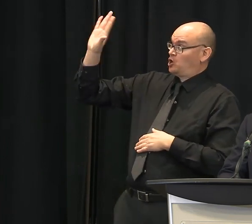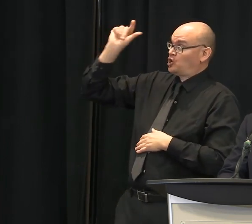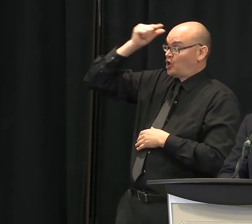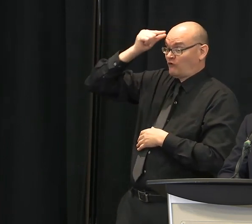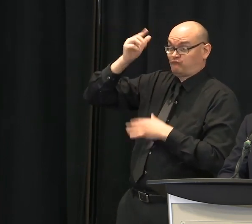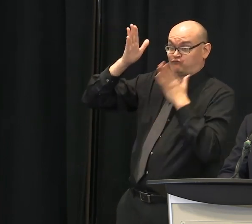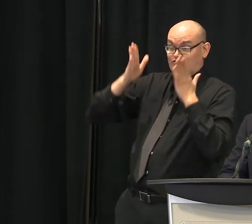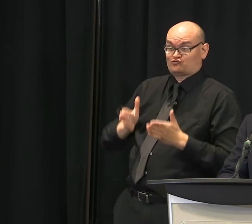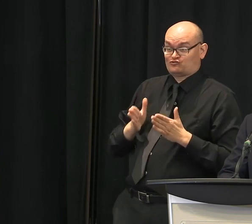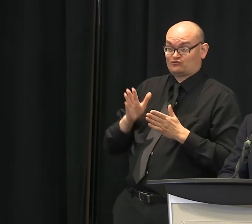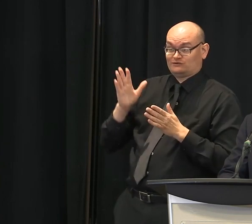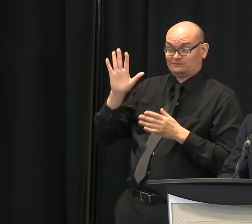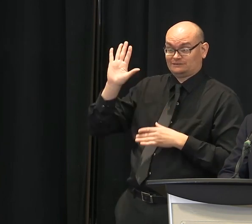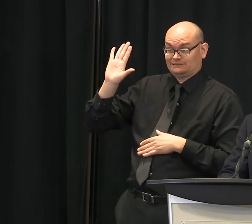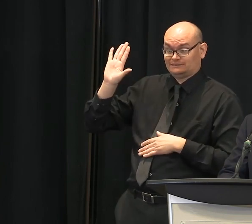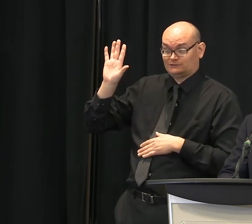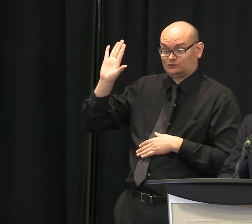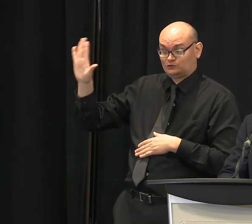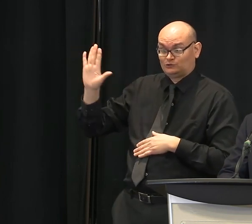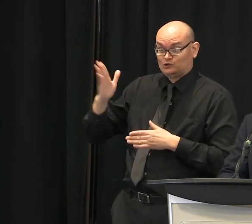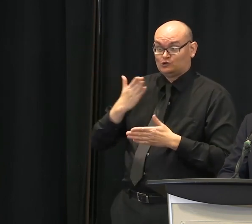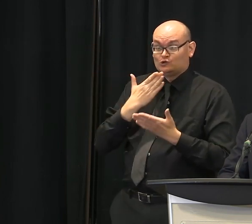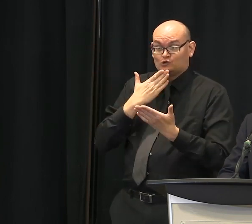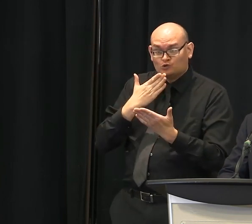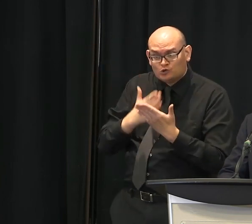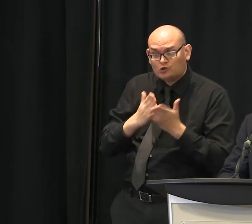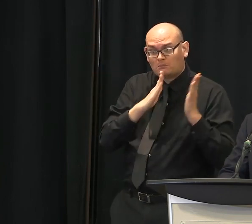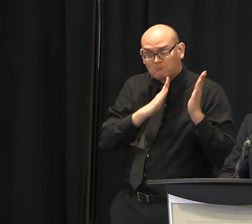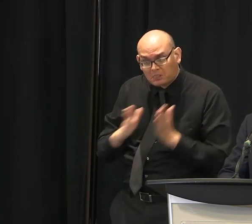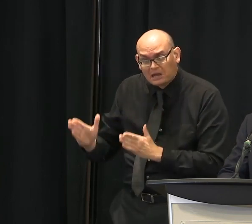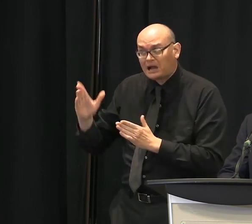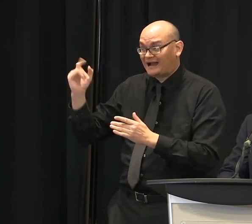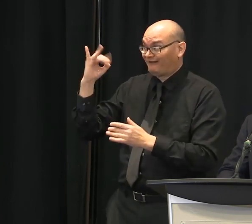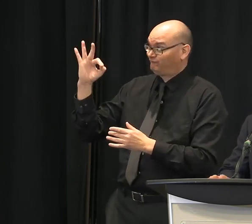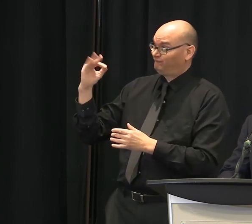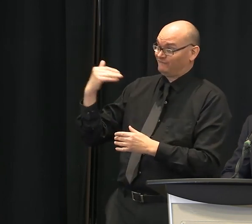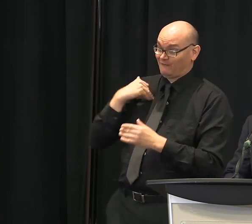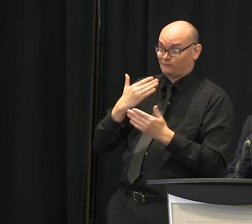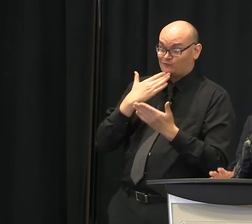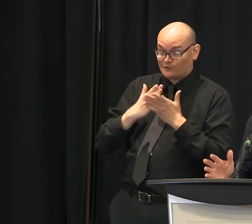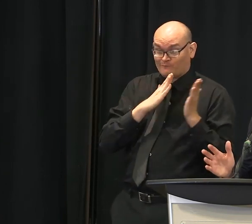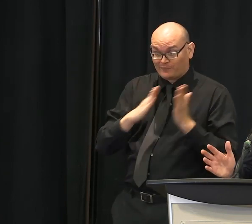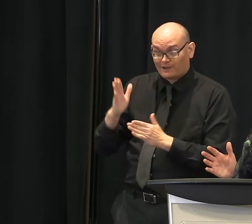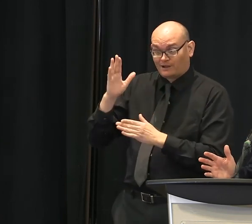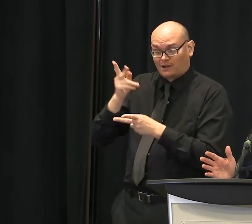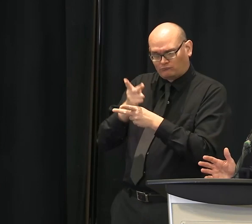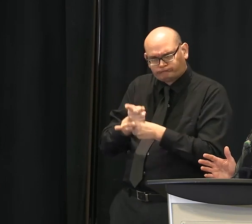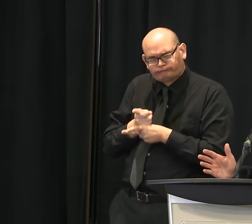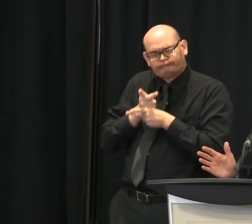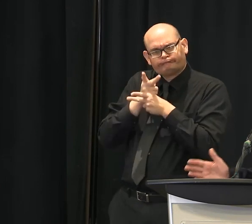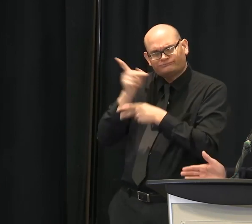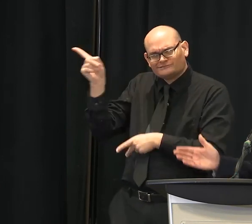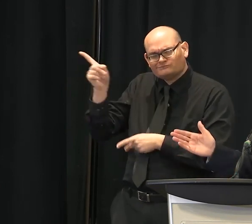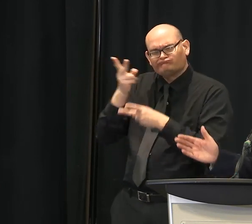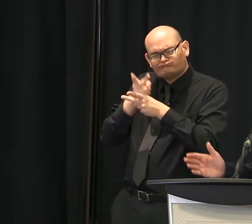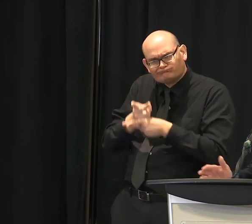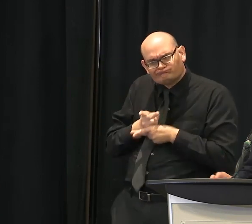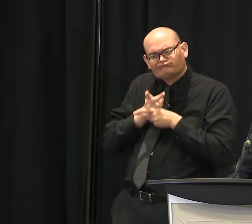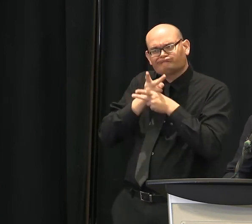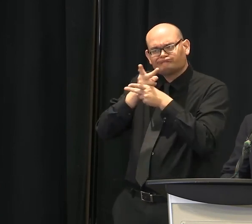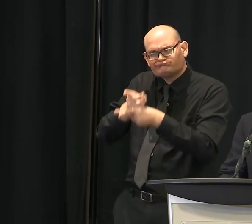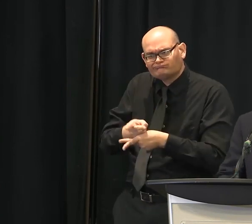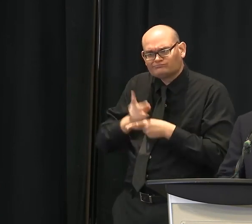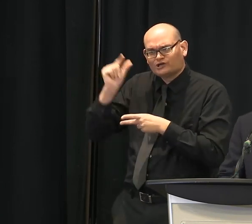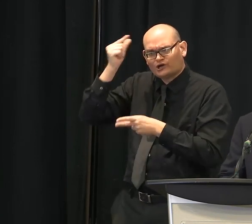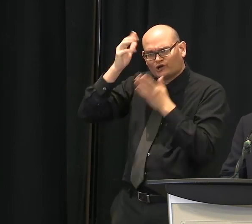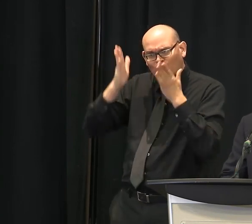we could say that the last several weeks and months. And I do know that they're, from the governor's office, they're working on this testing and tracing,